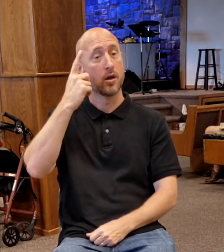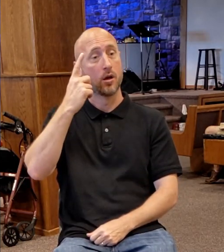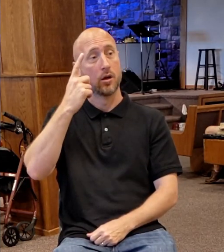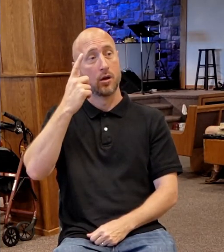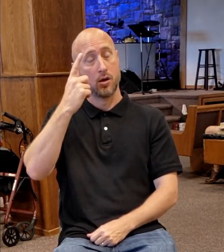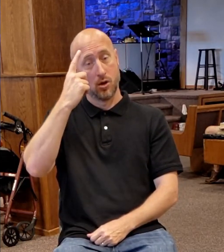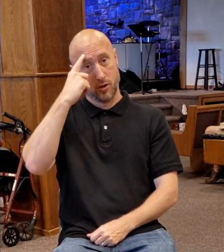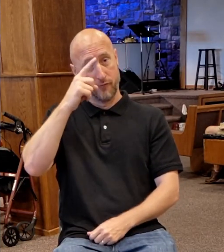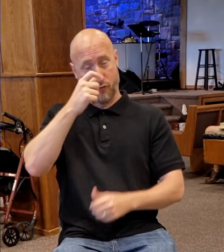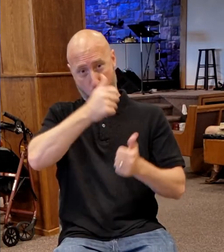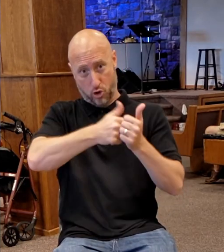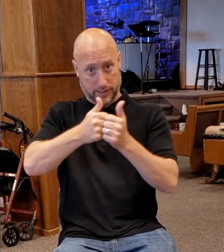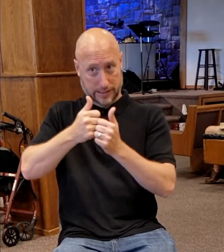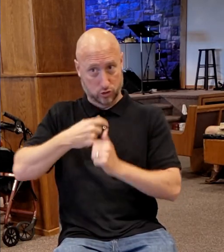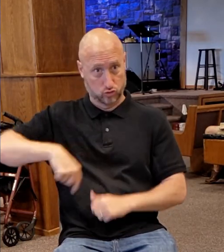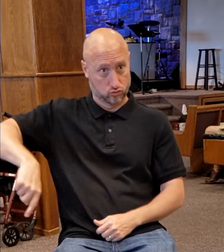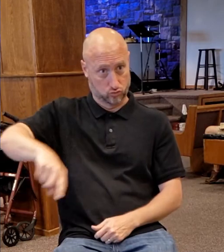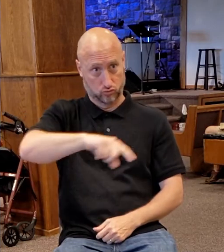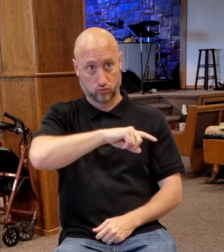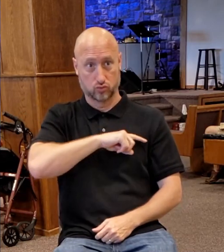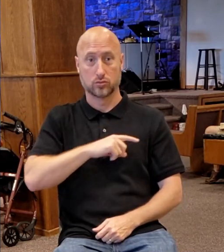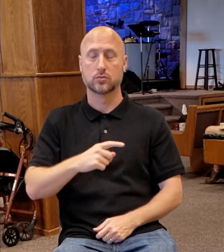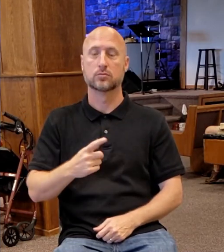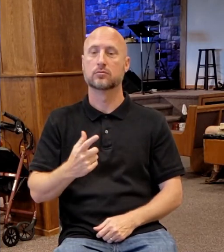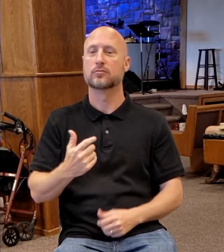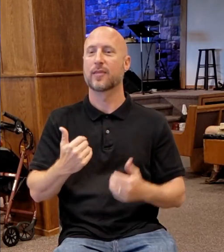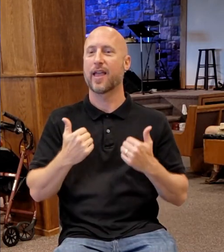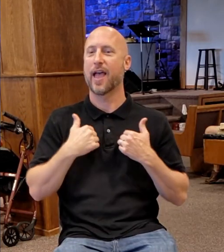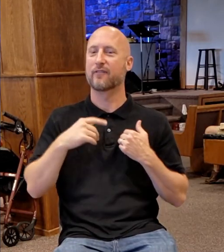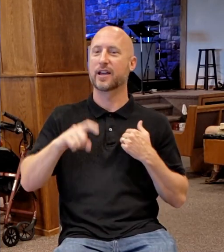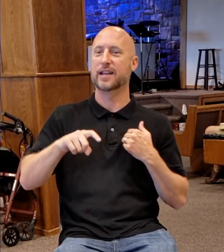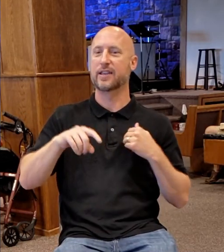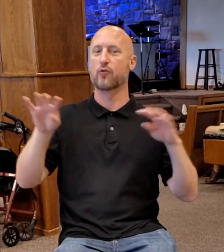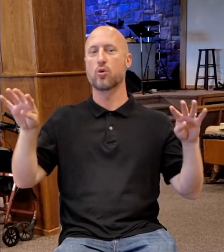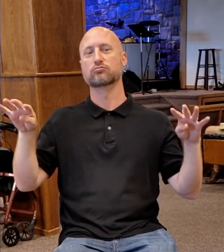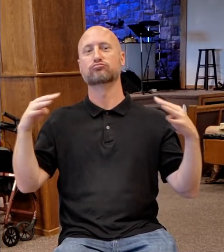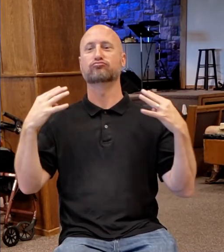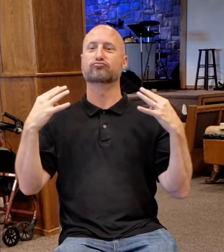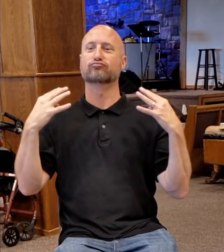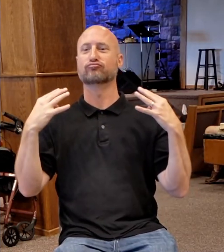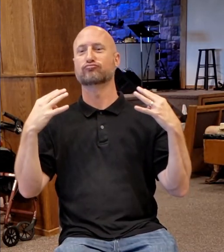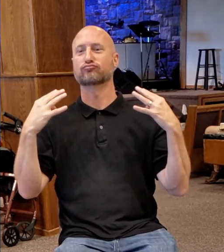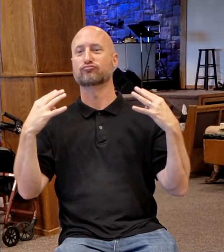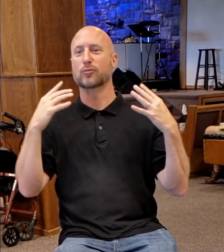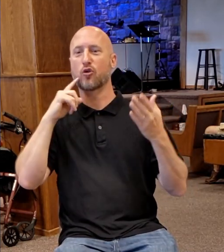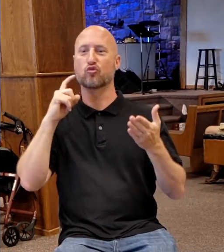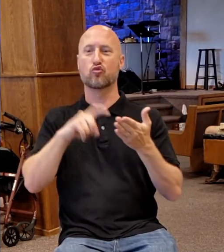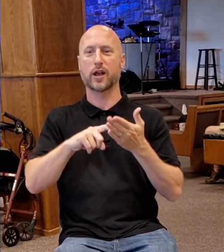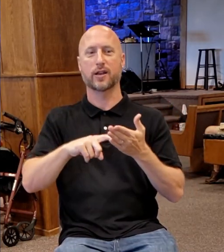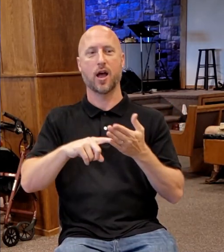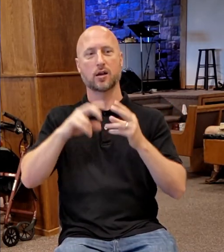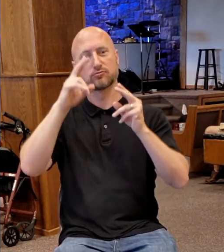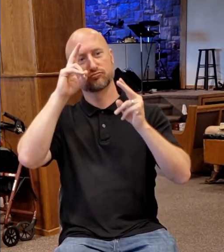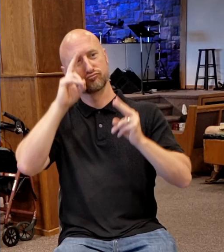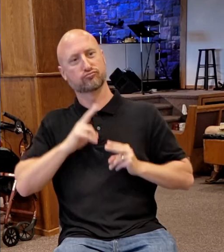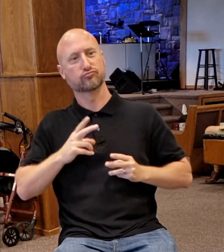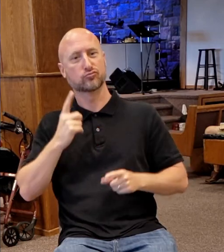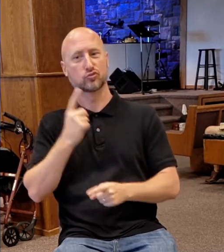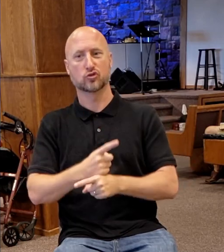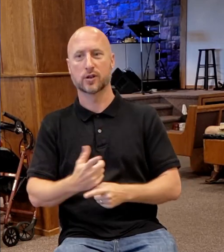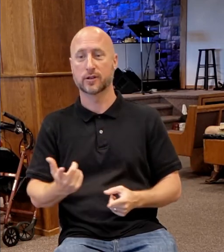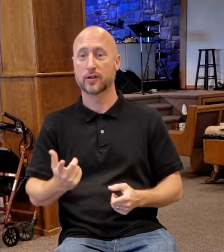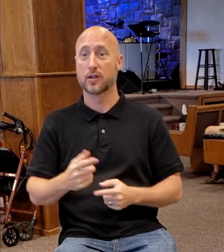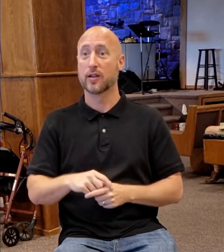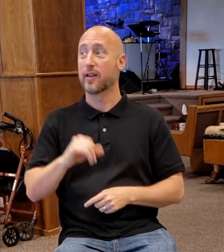a morbid need for recognition. We kind of all kind of want that. You know, you preach a good